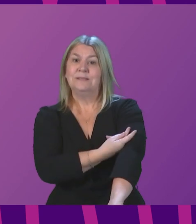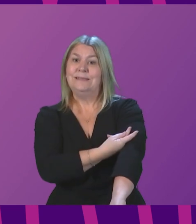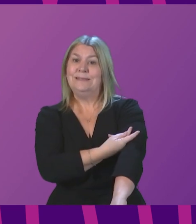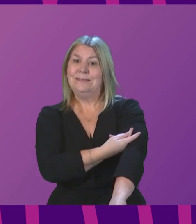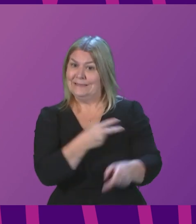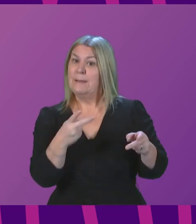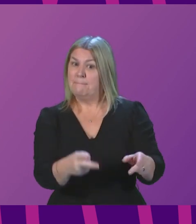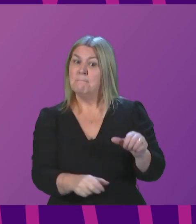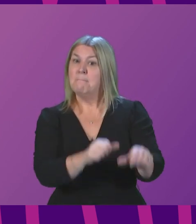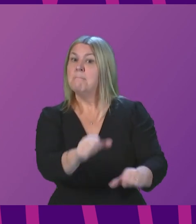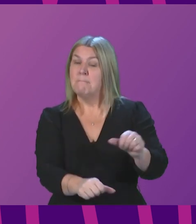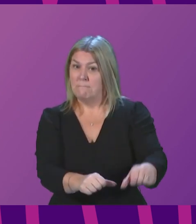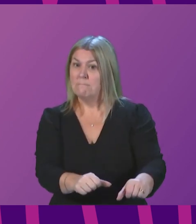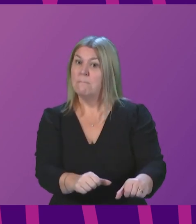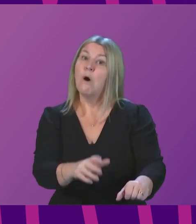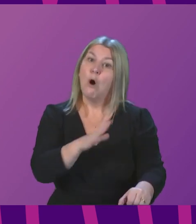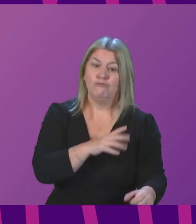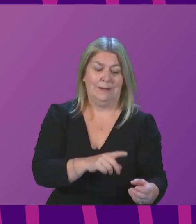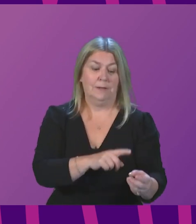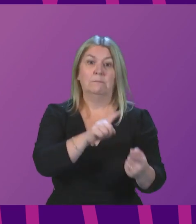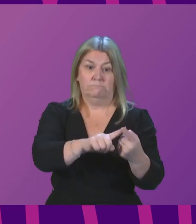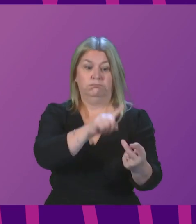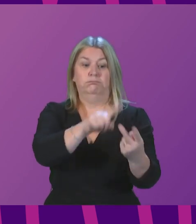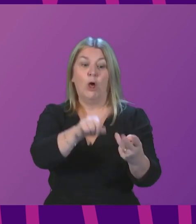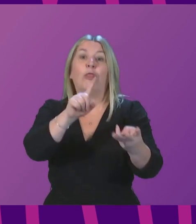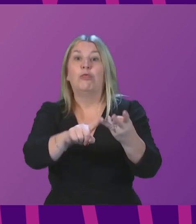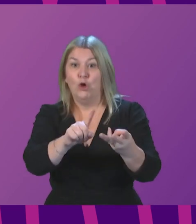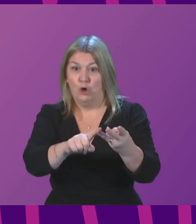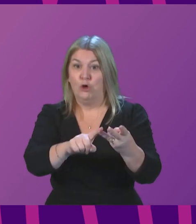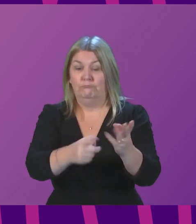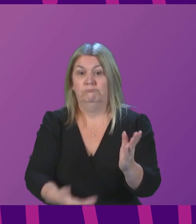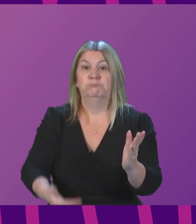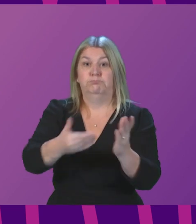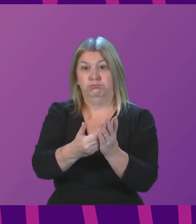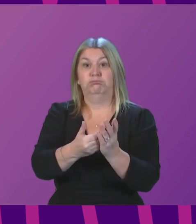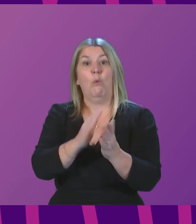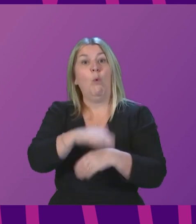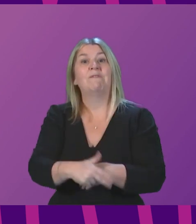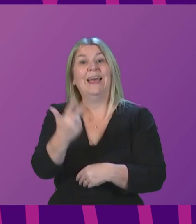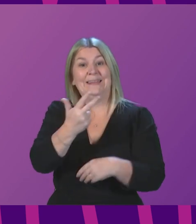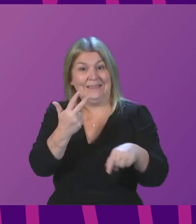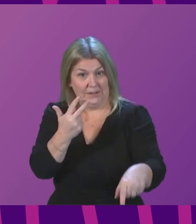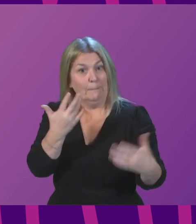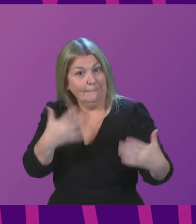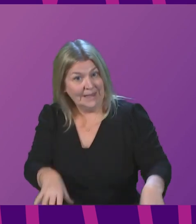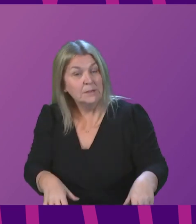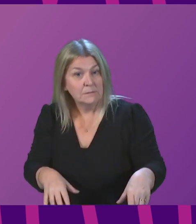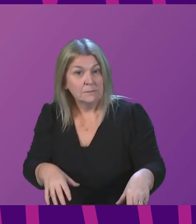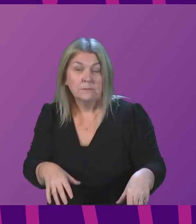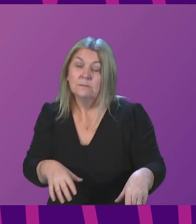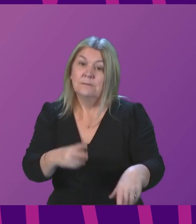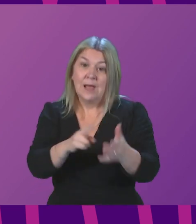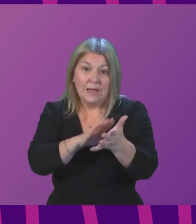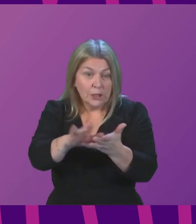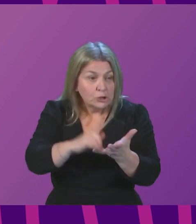has already delivered a booster to more than half of all over 18-year-olds. That is down to everyone in our NHS, our